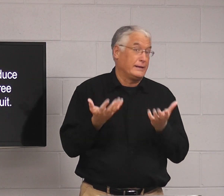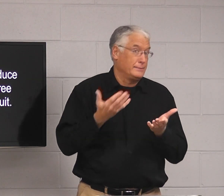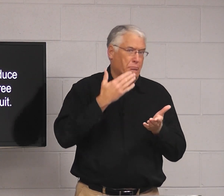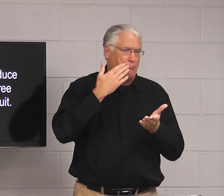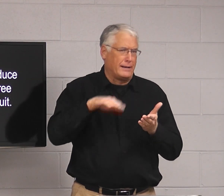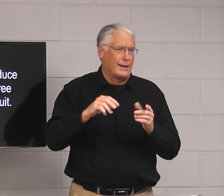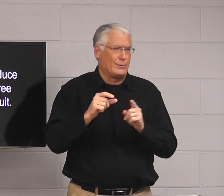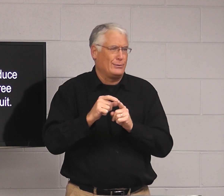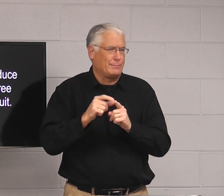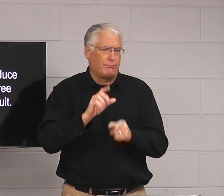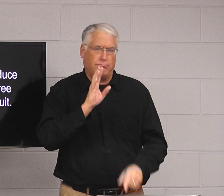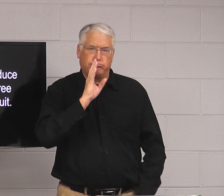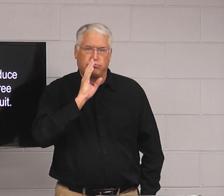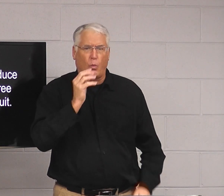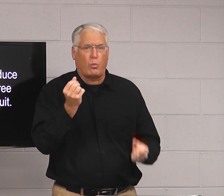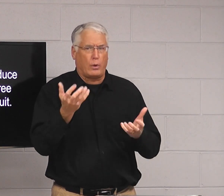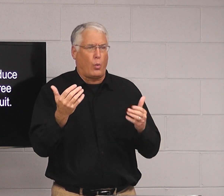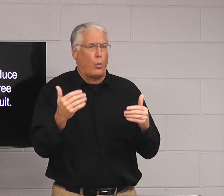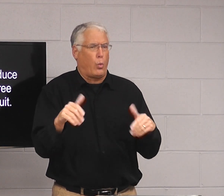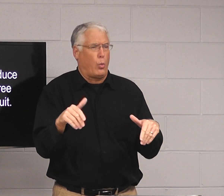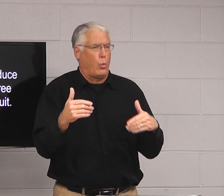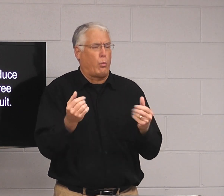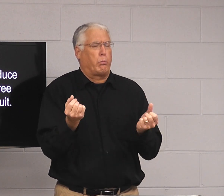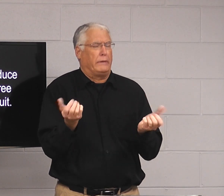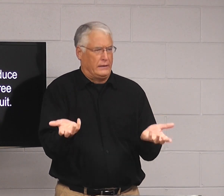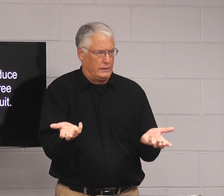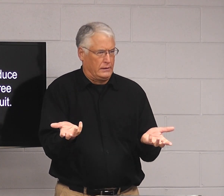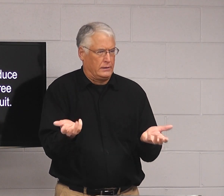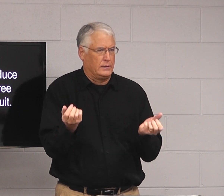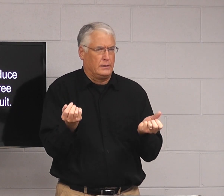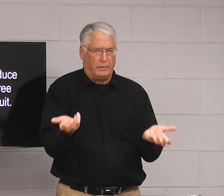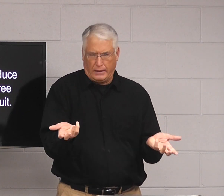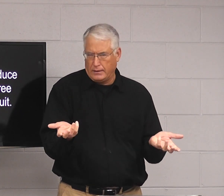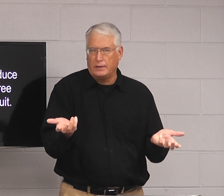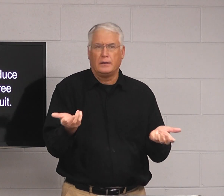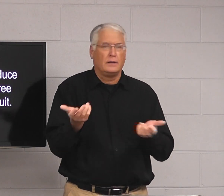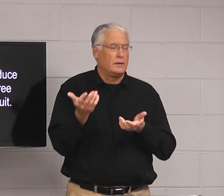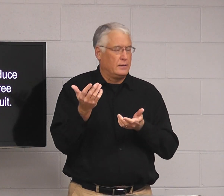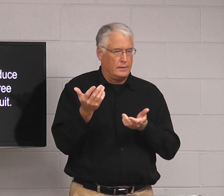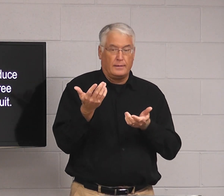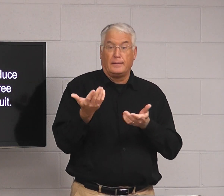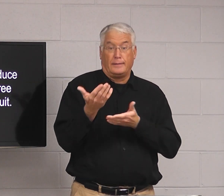Some of them, there's many out there that have bad words, bad speech. Many, many out there.